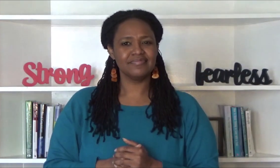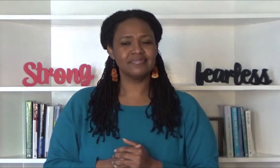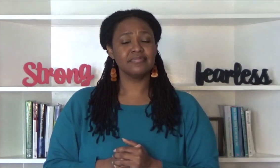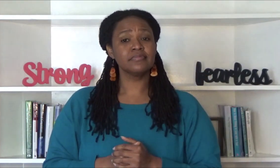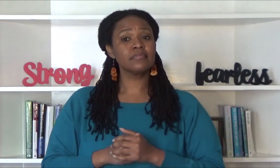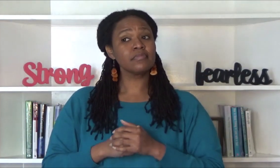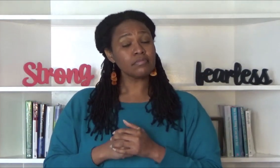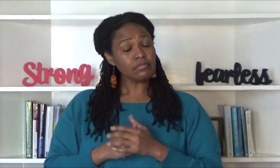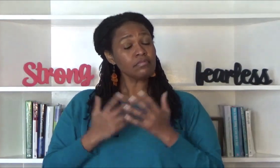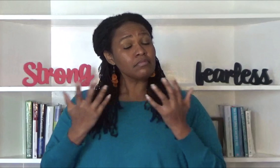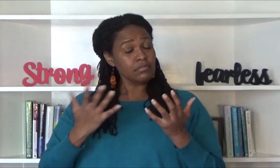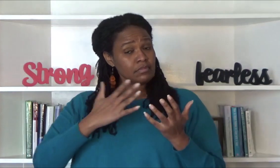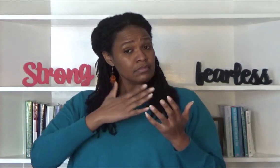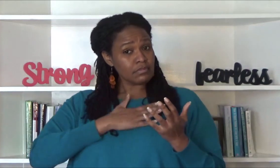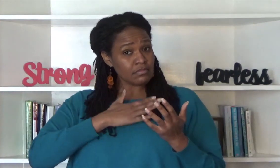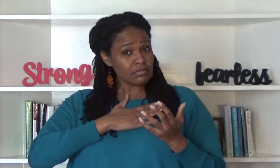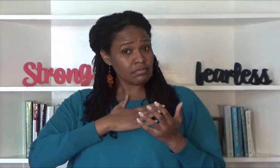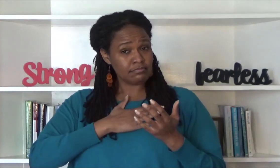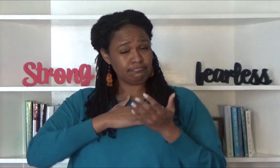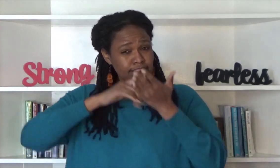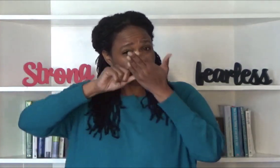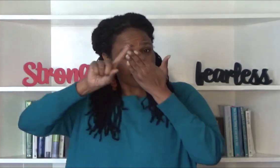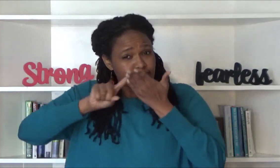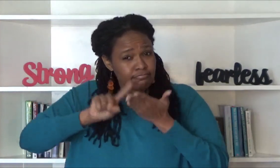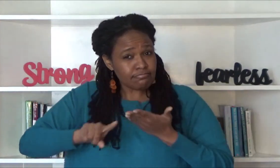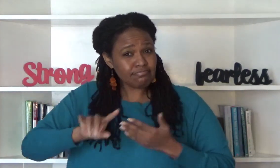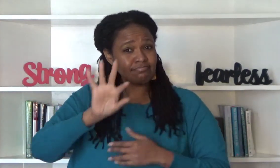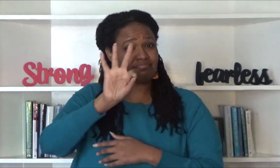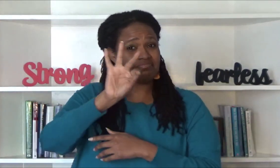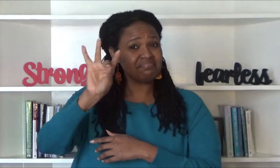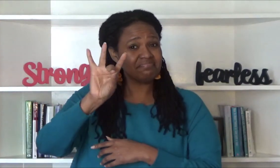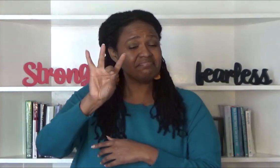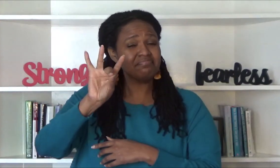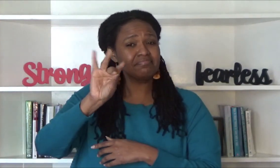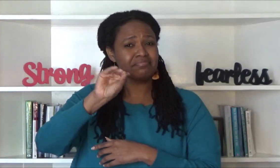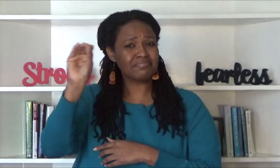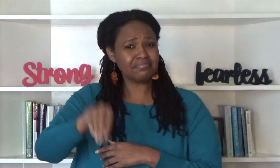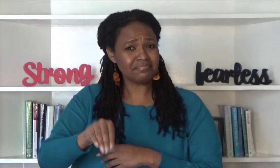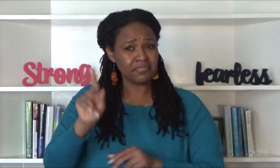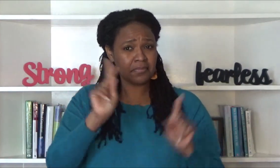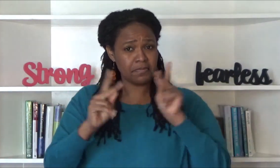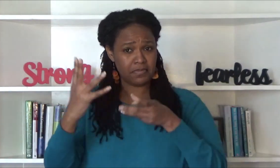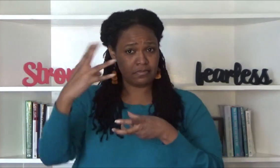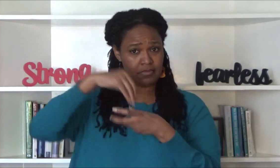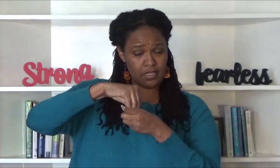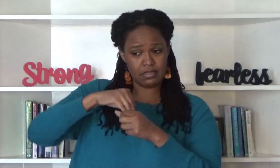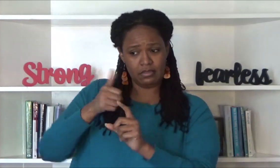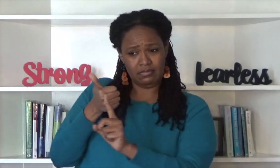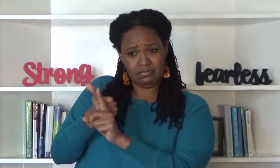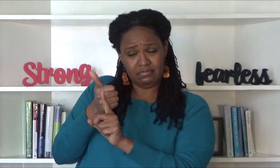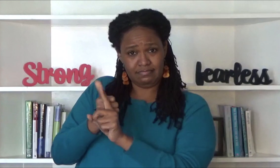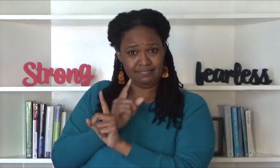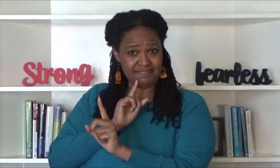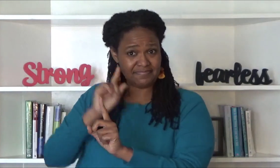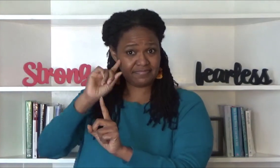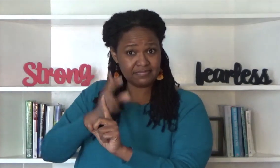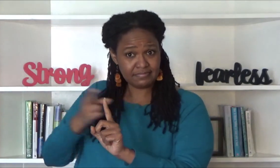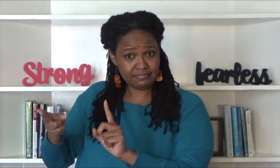in my study 98 percent of participants were born to hearing parents